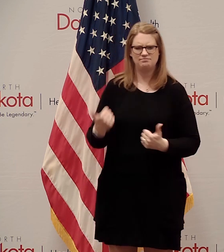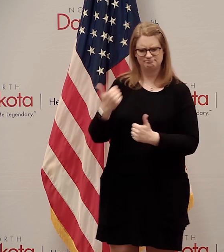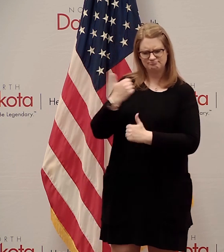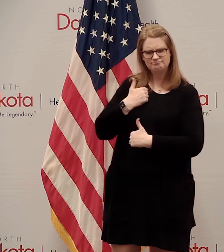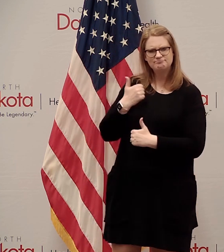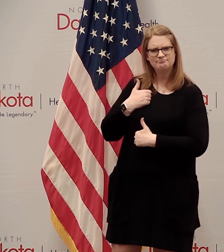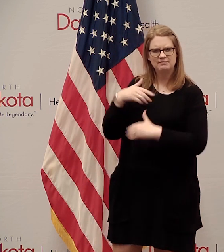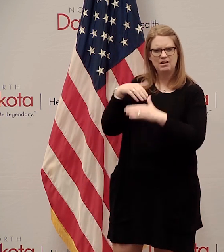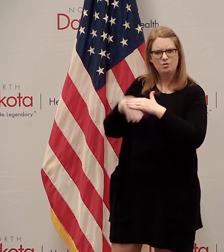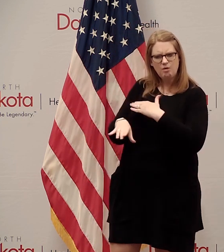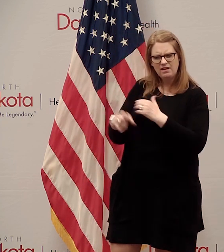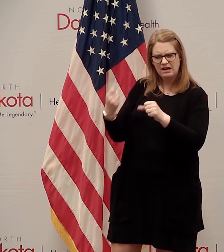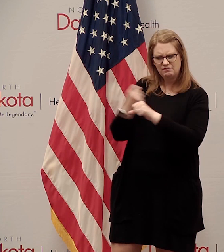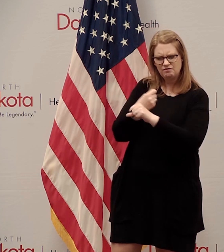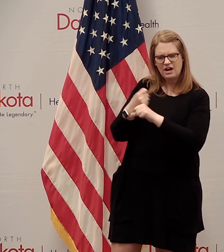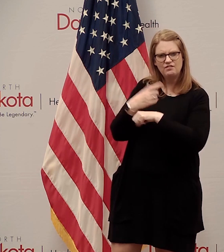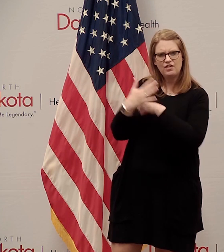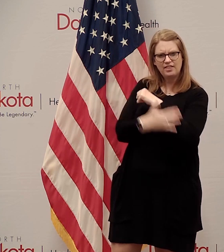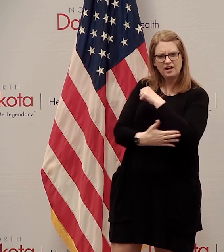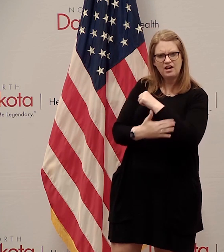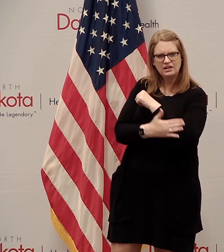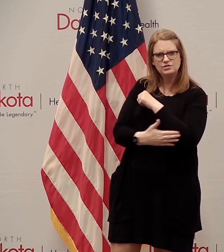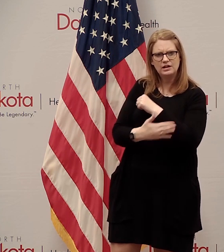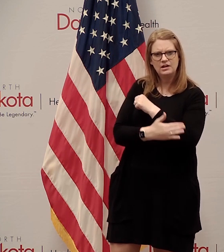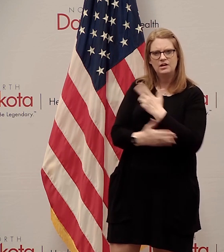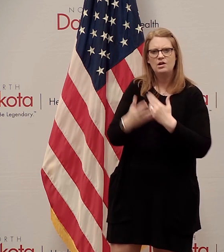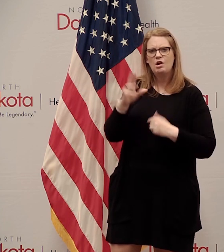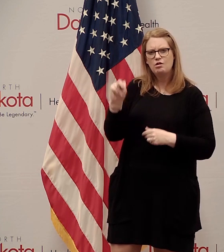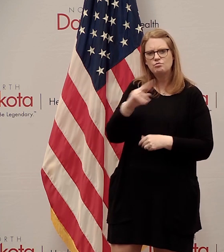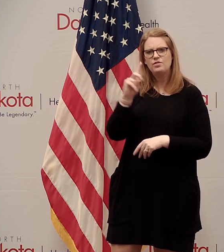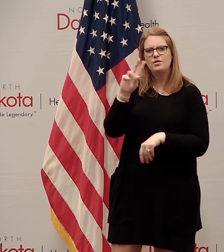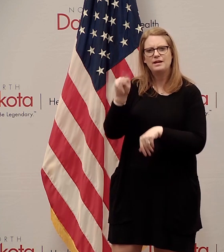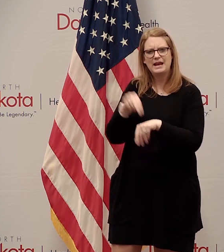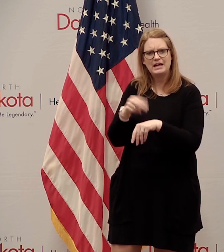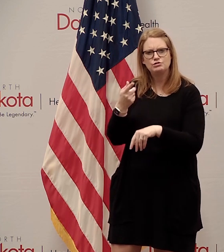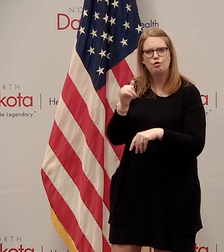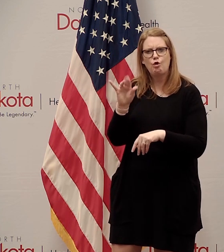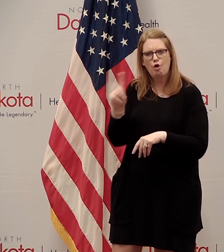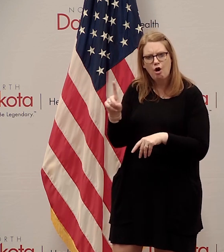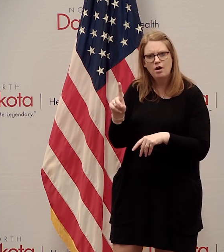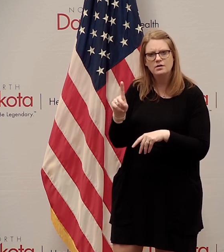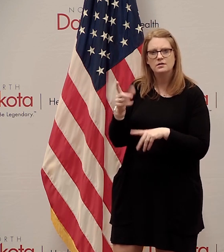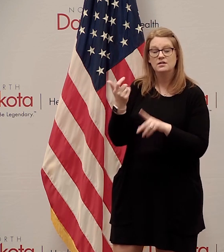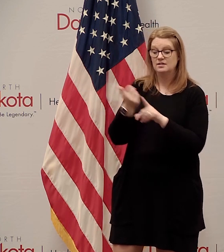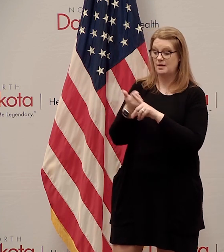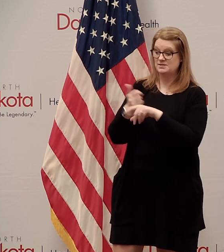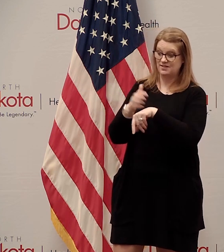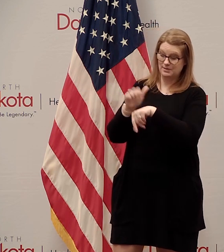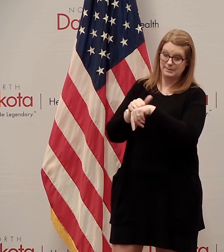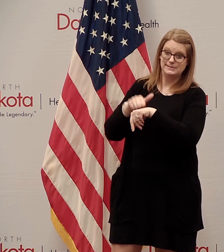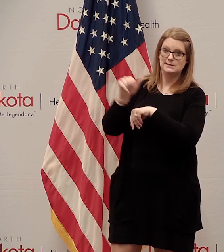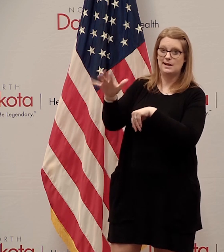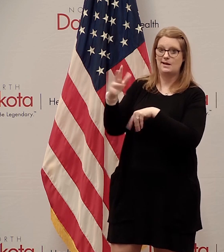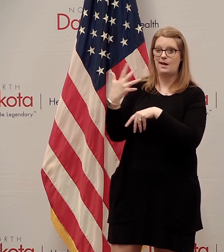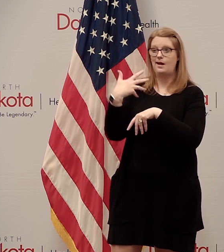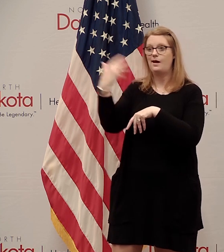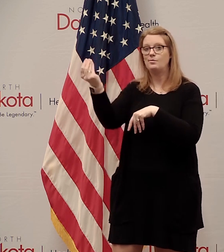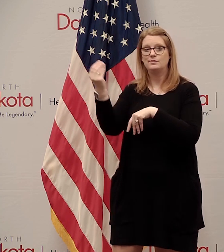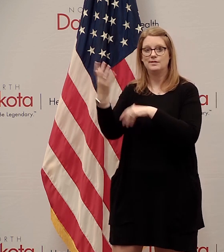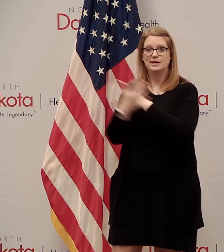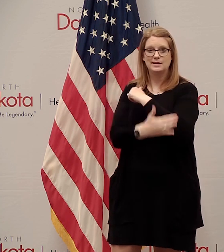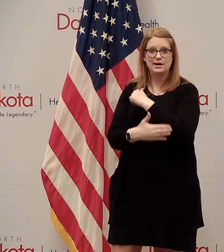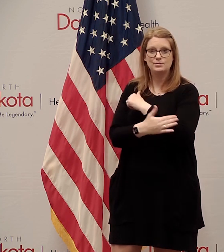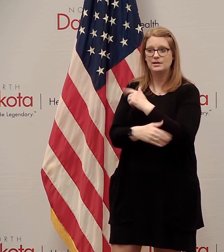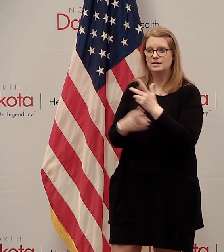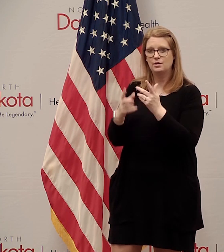in the military, in regular military, our North Dakota National Guardsmen have all been deployed continuously in the